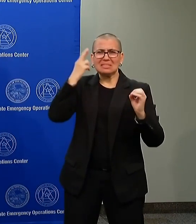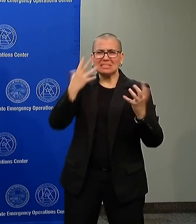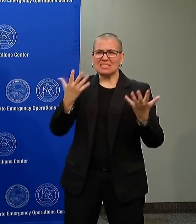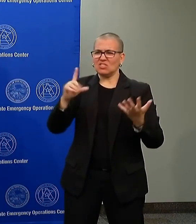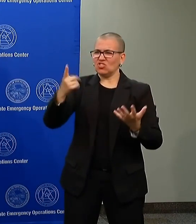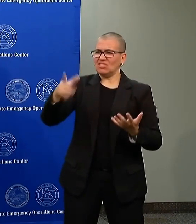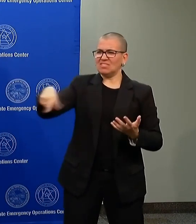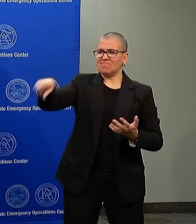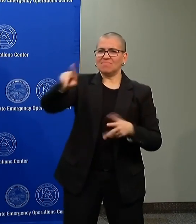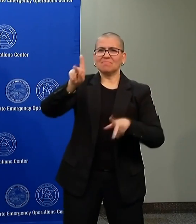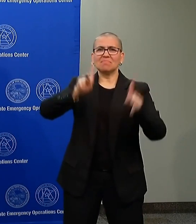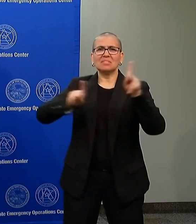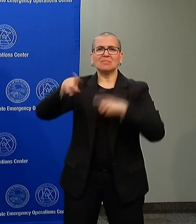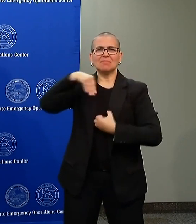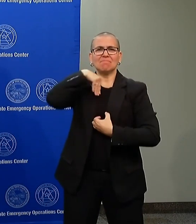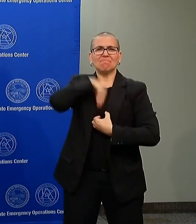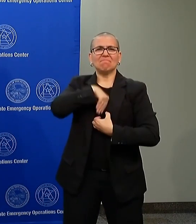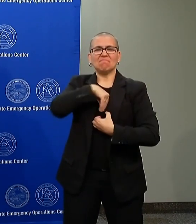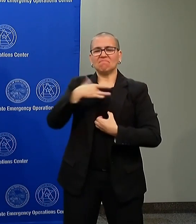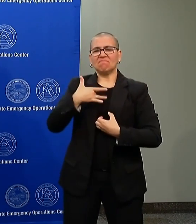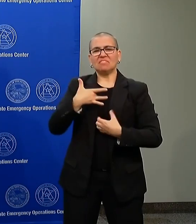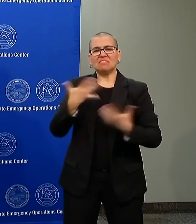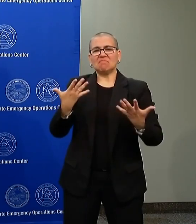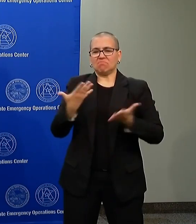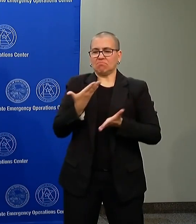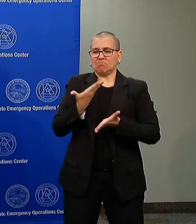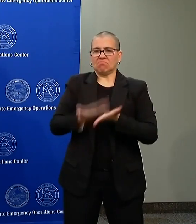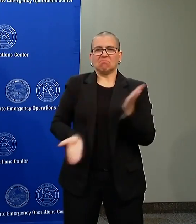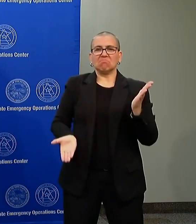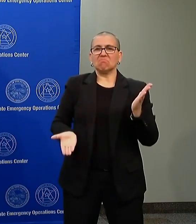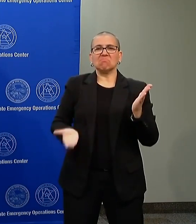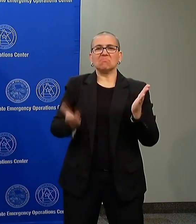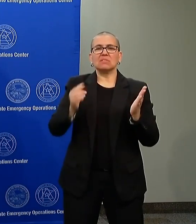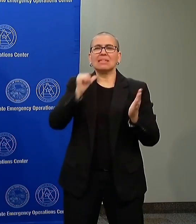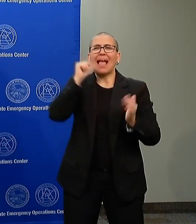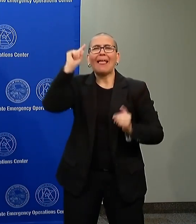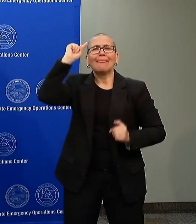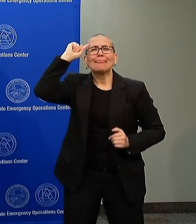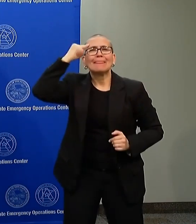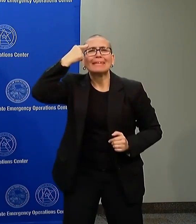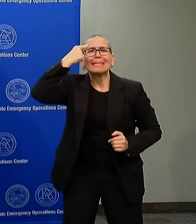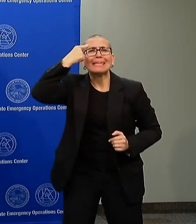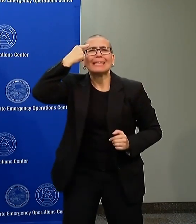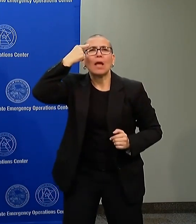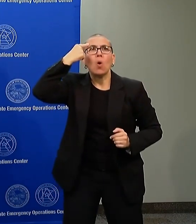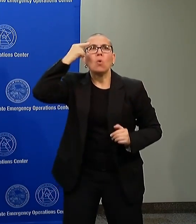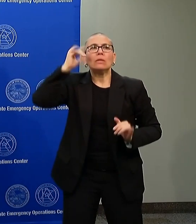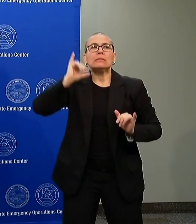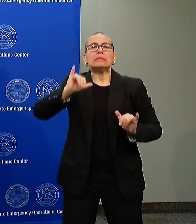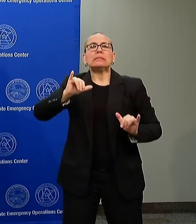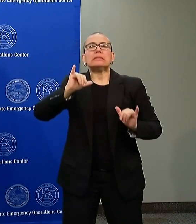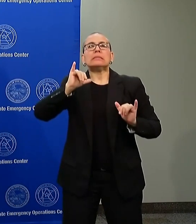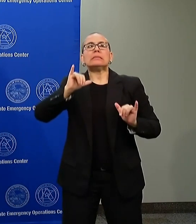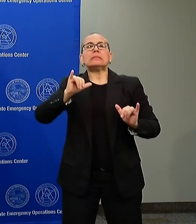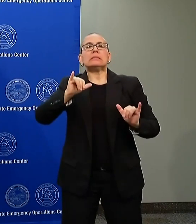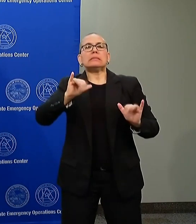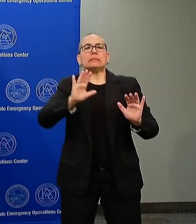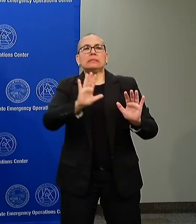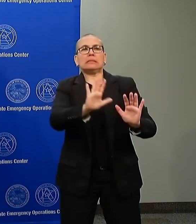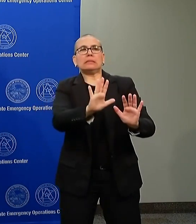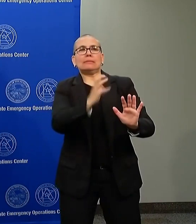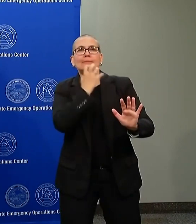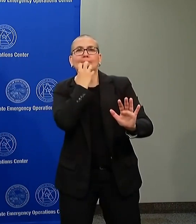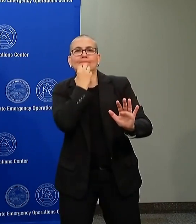that there were people who that was not just that their shop. It was not just their business, but that was their